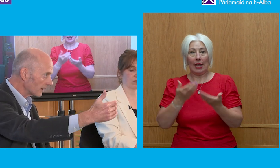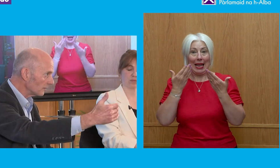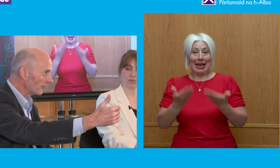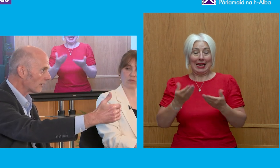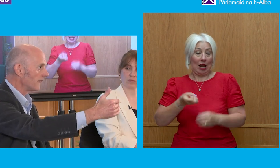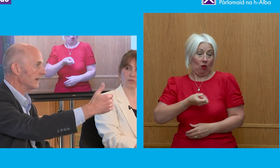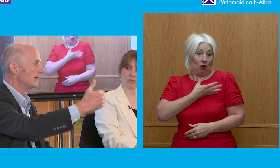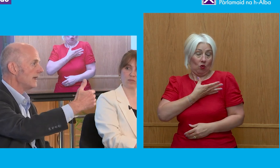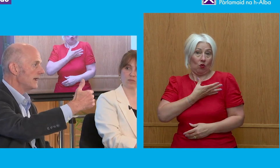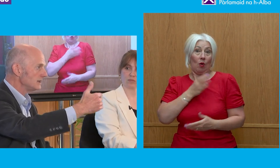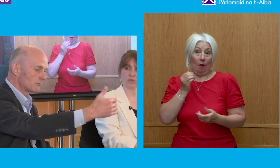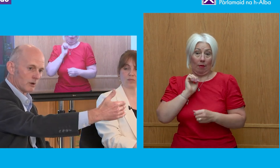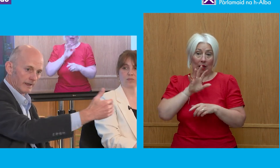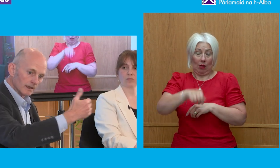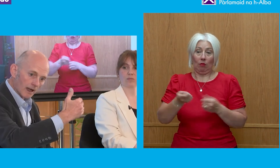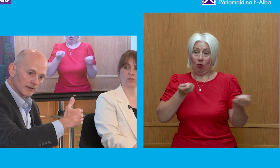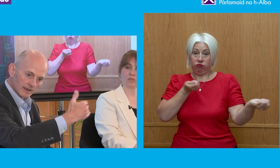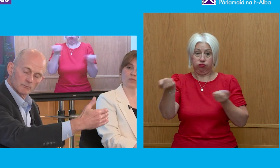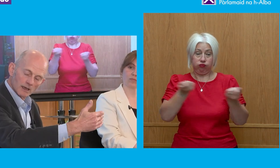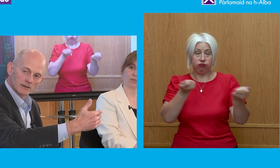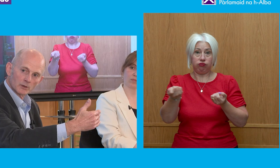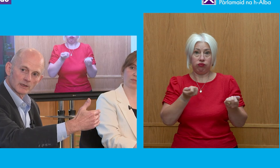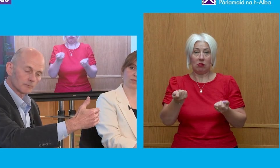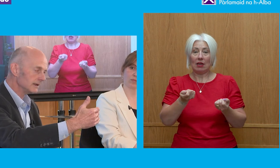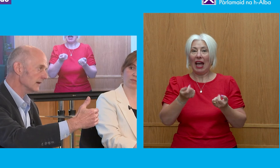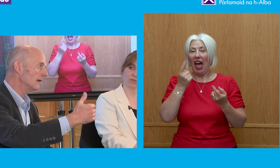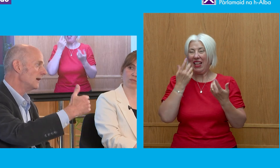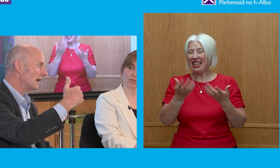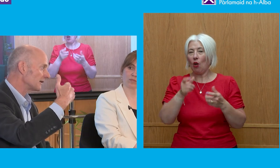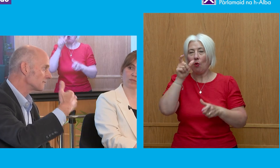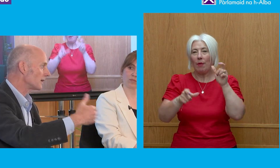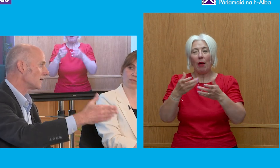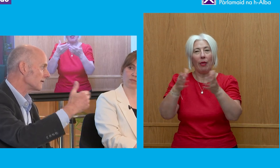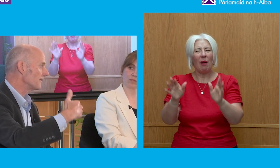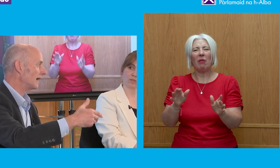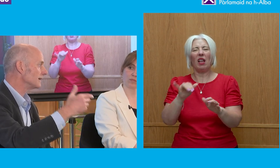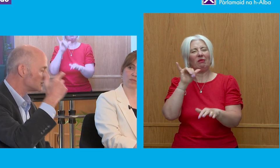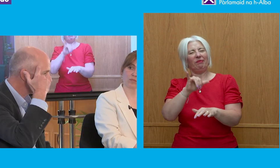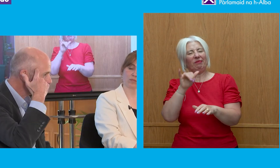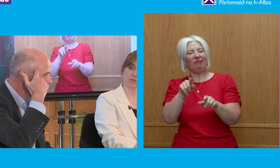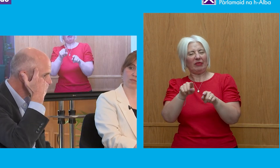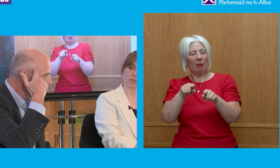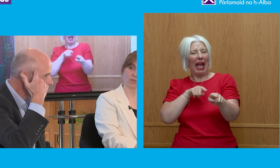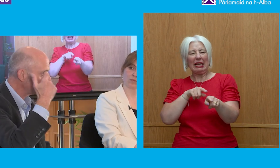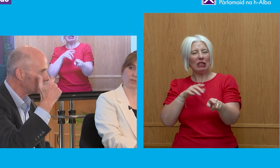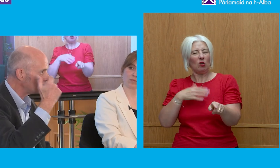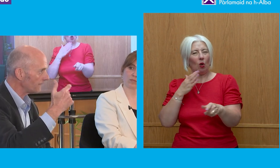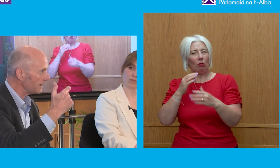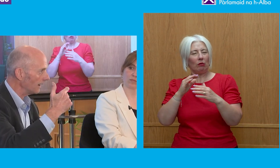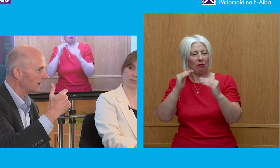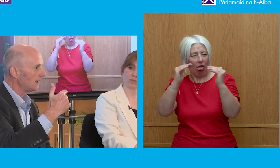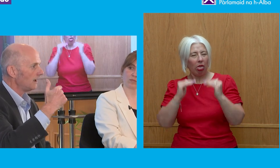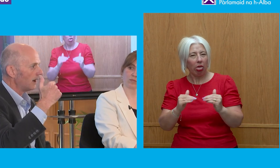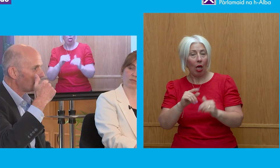government, the stonking majority, is running, I think, behind public opinion. And I think part of that is just this inculcated